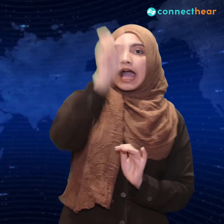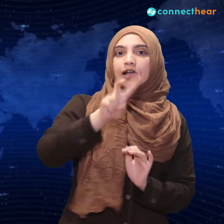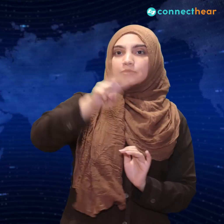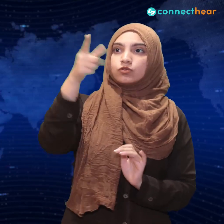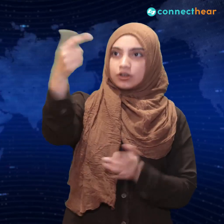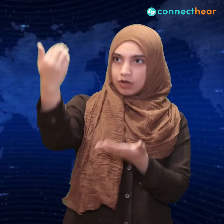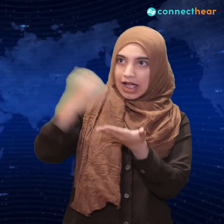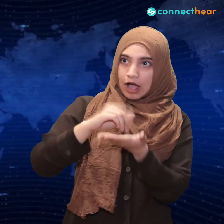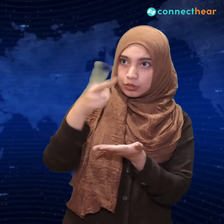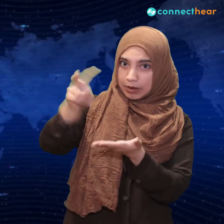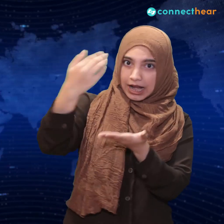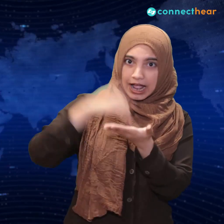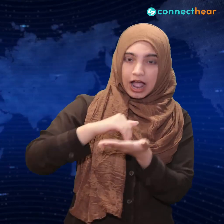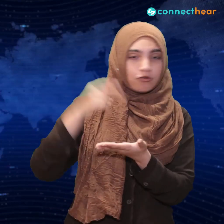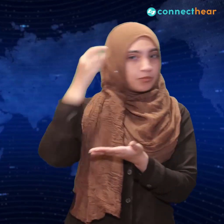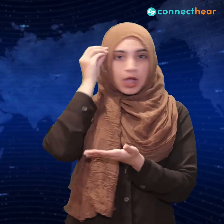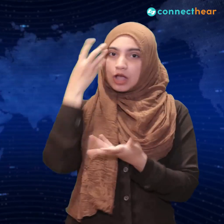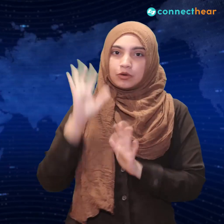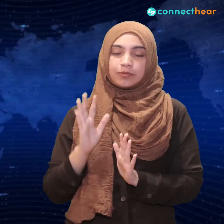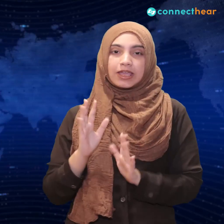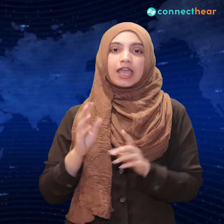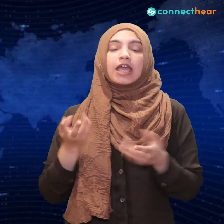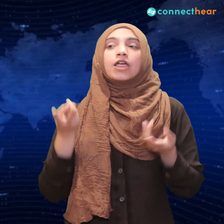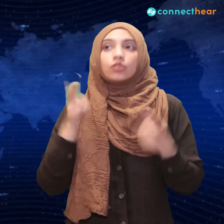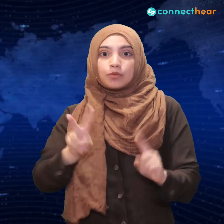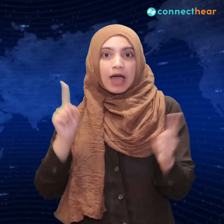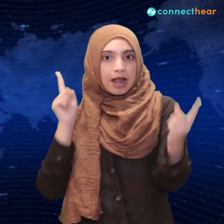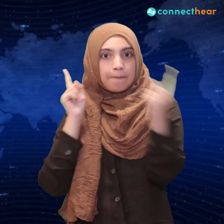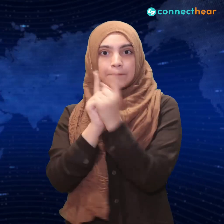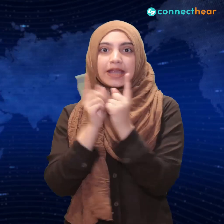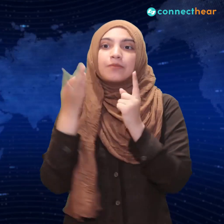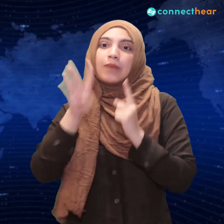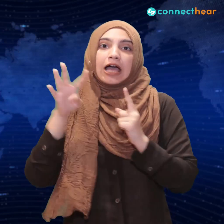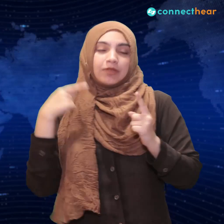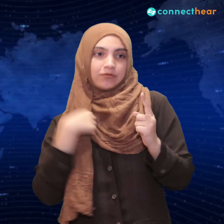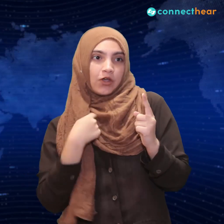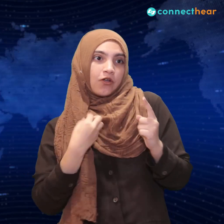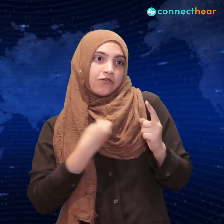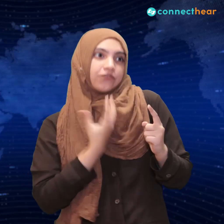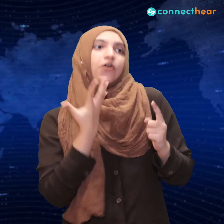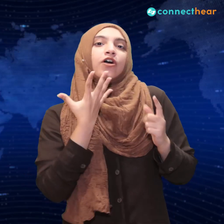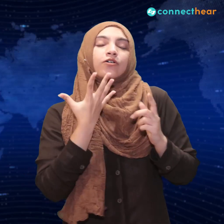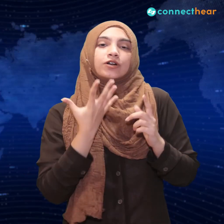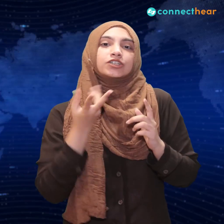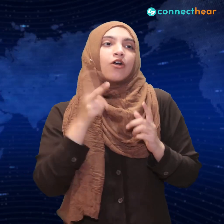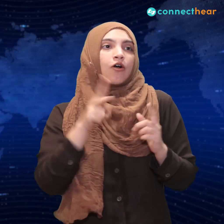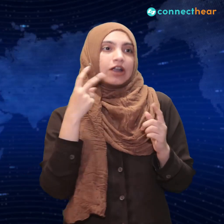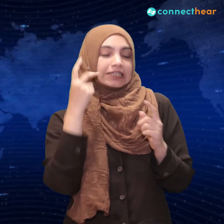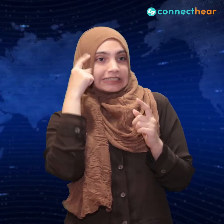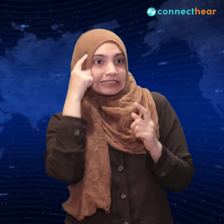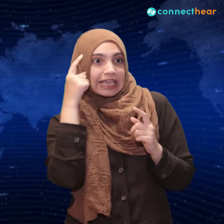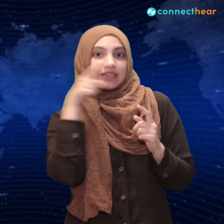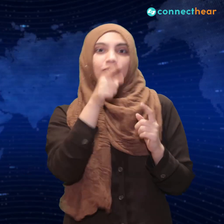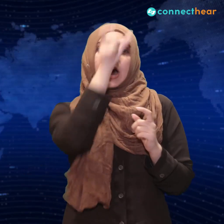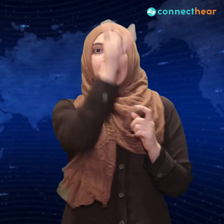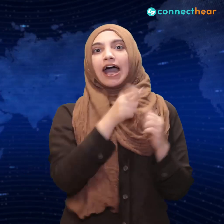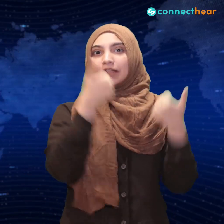Therefore, when they meet each other again, the old man is genuinely happy to see the only friendly and approachable person to him